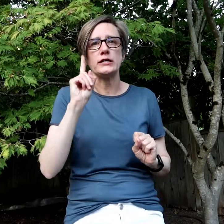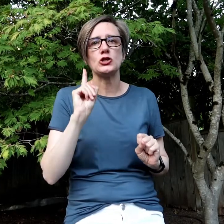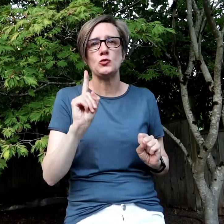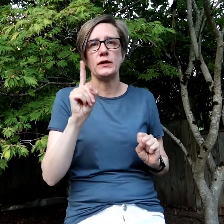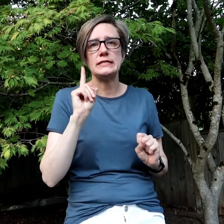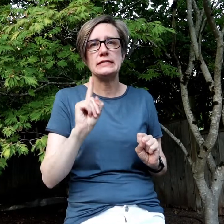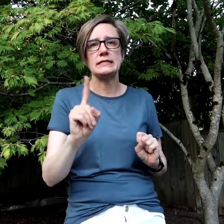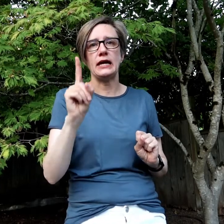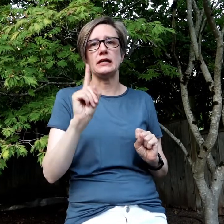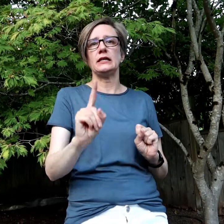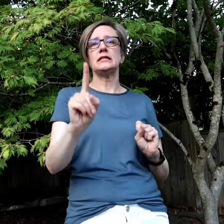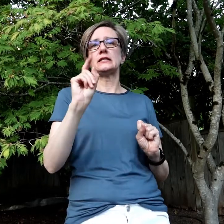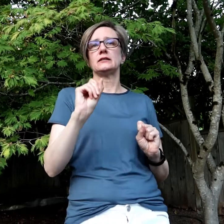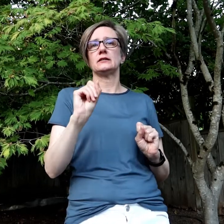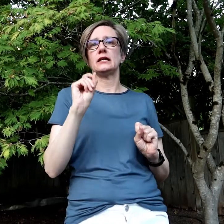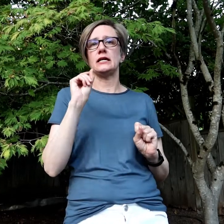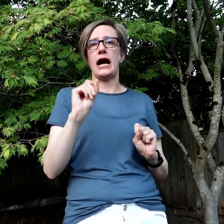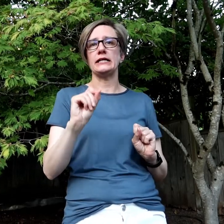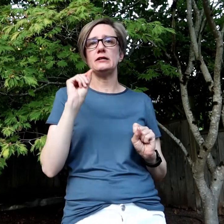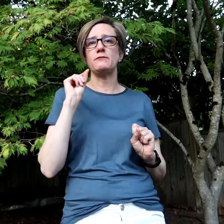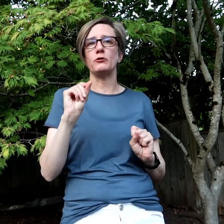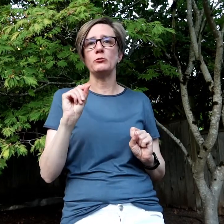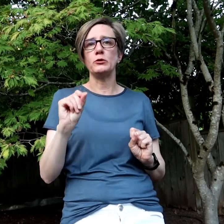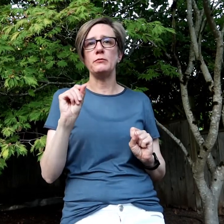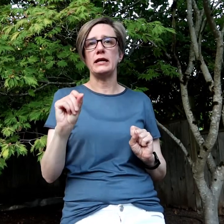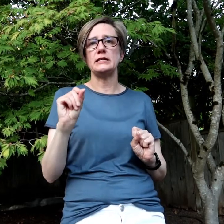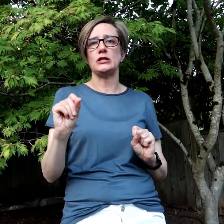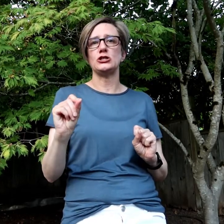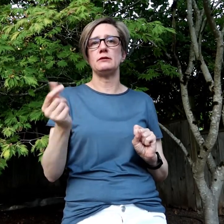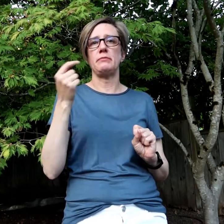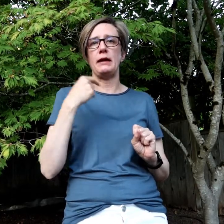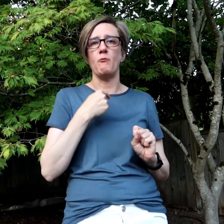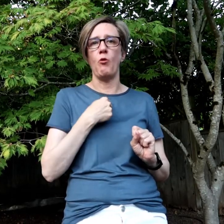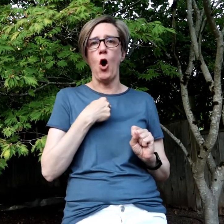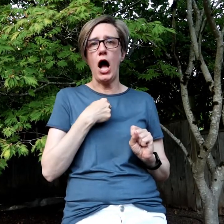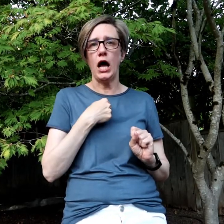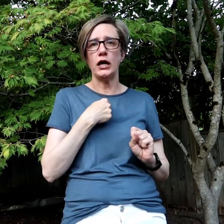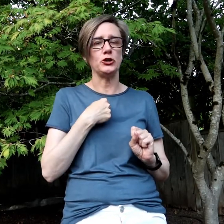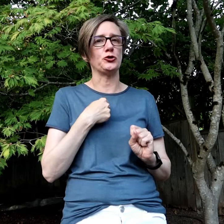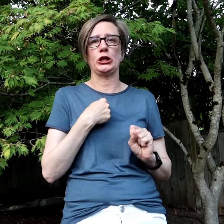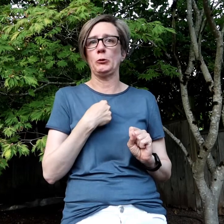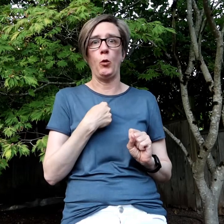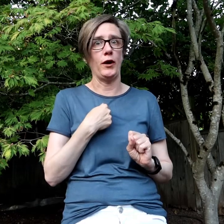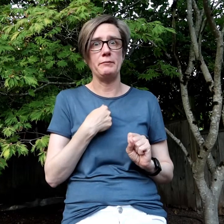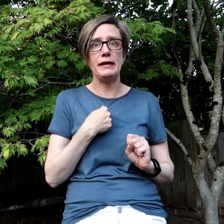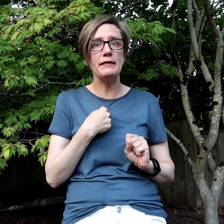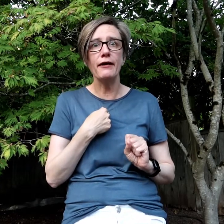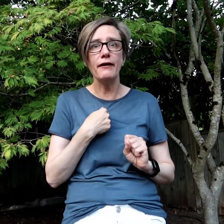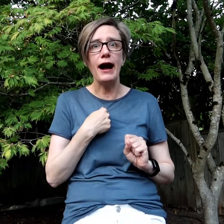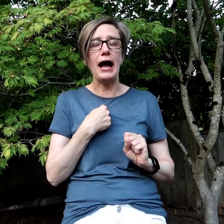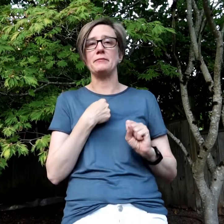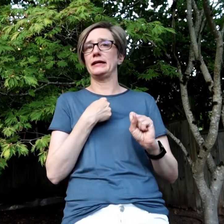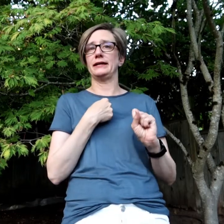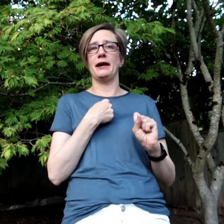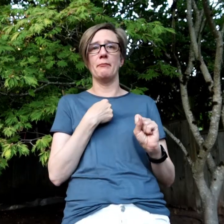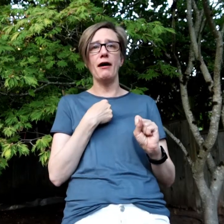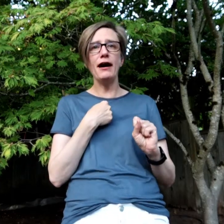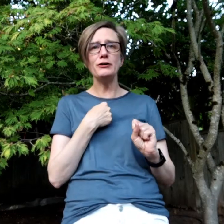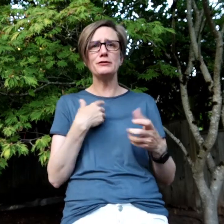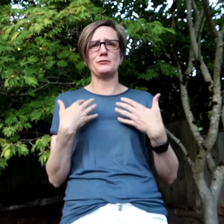22nd, guided full moon meditation by moi, you're going to want to be there. I mean, come on. Who doesn't